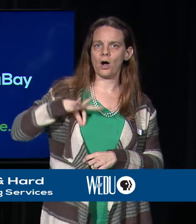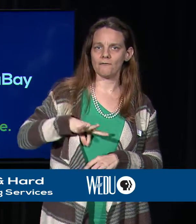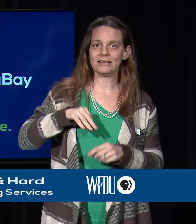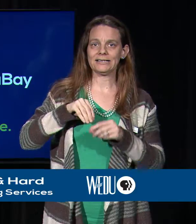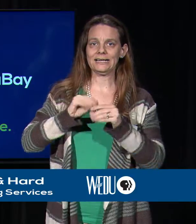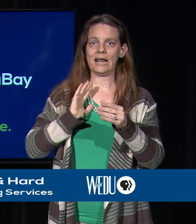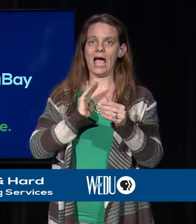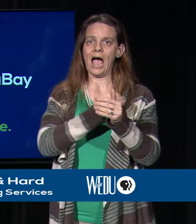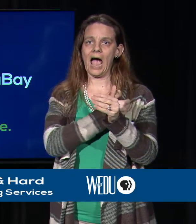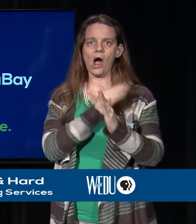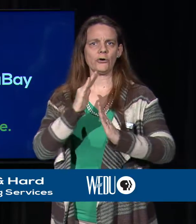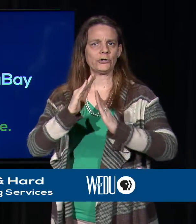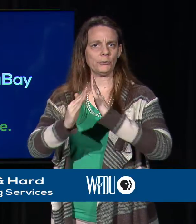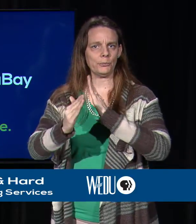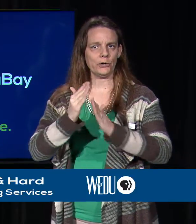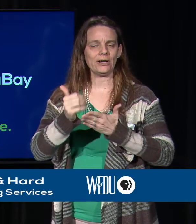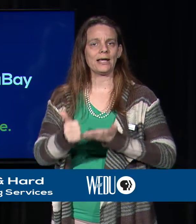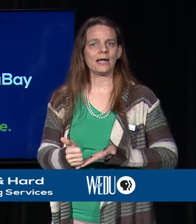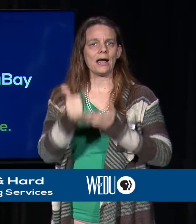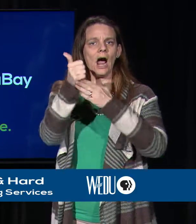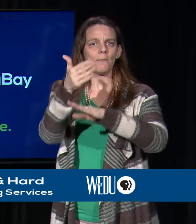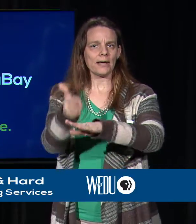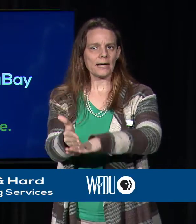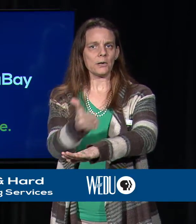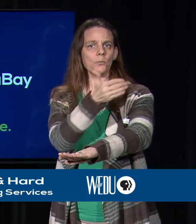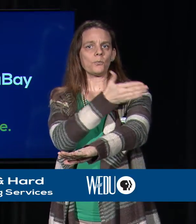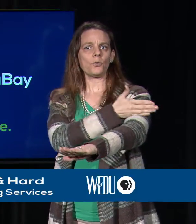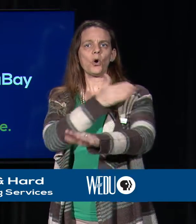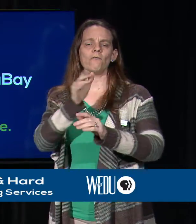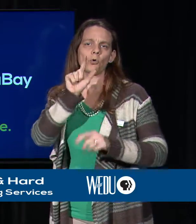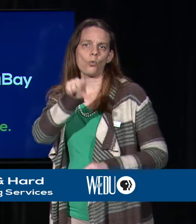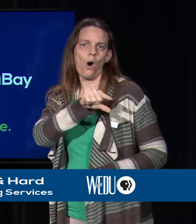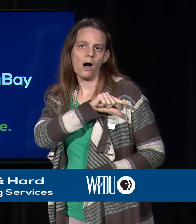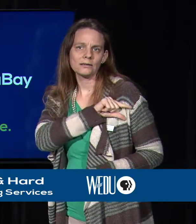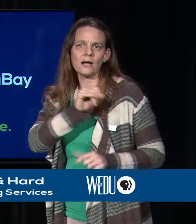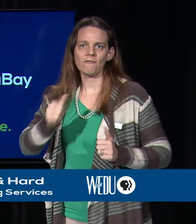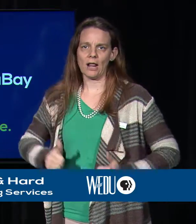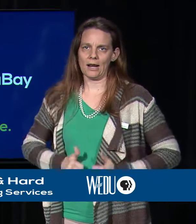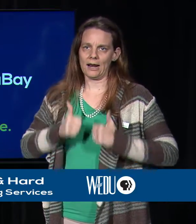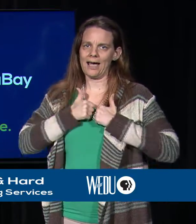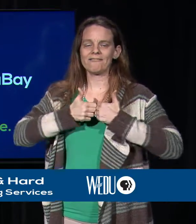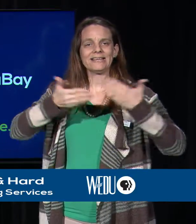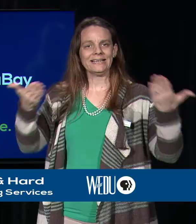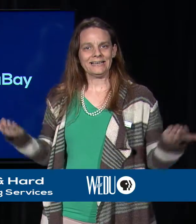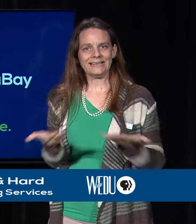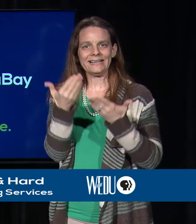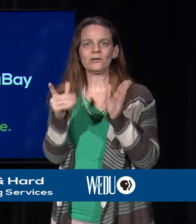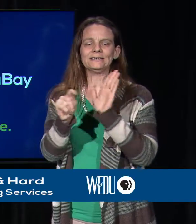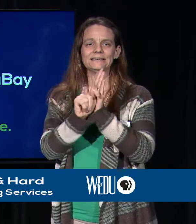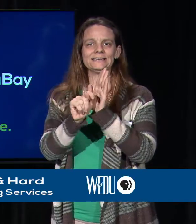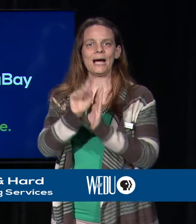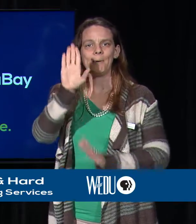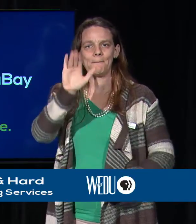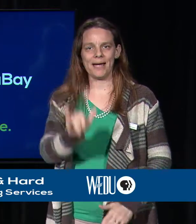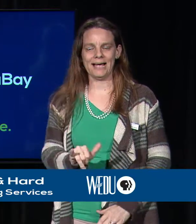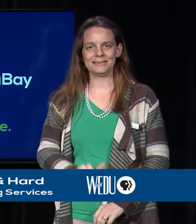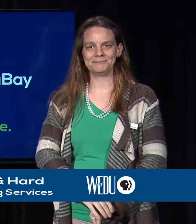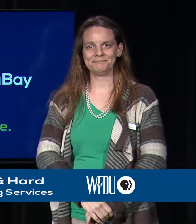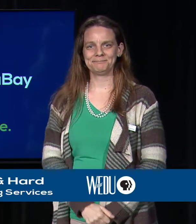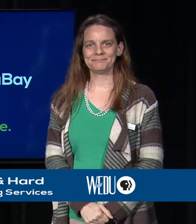nonprofit organizations, will be very helpful in our community and the quality of life here in the Tampa Bay area.